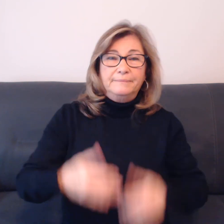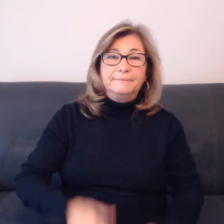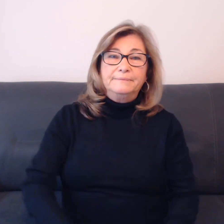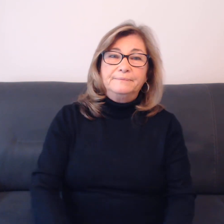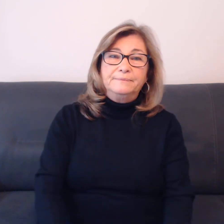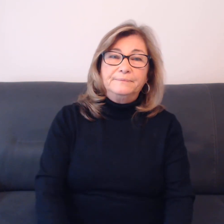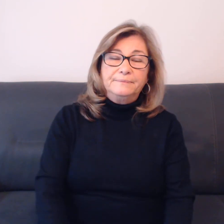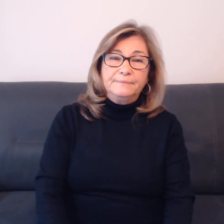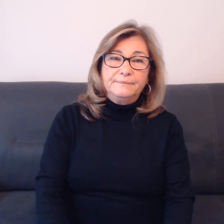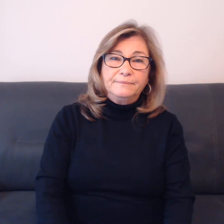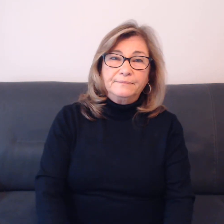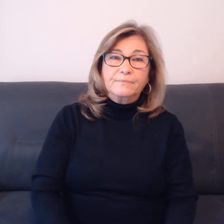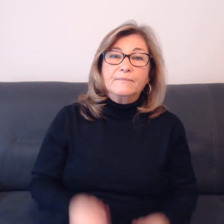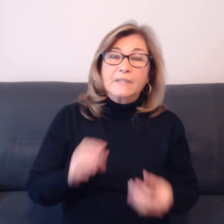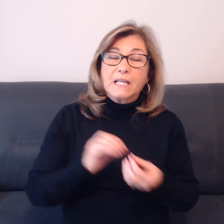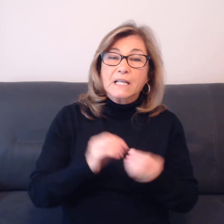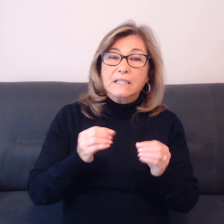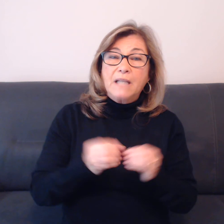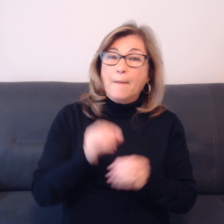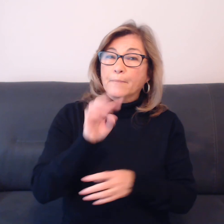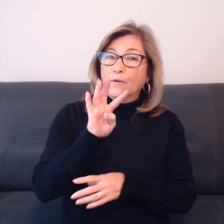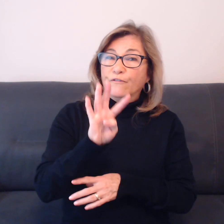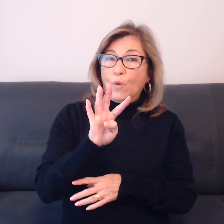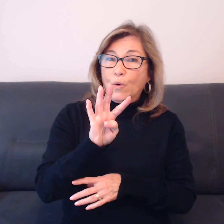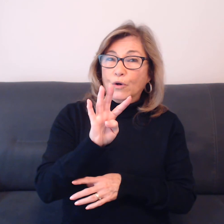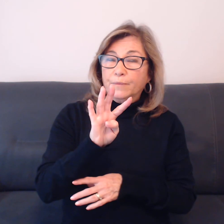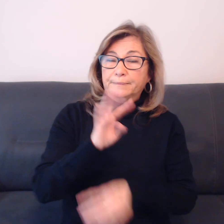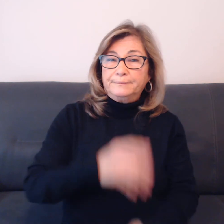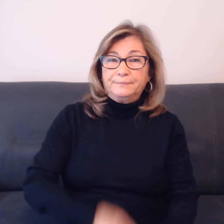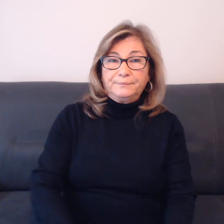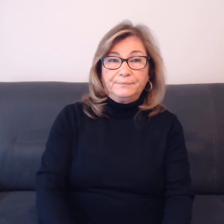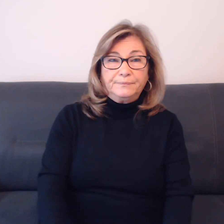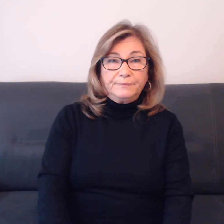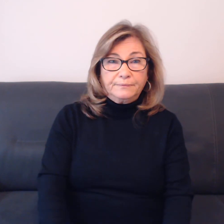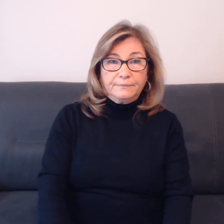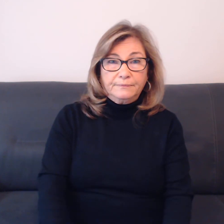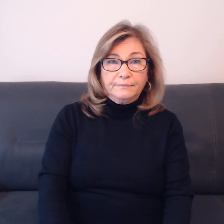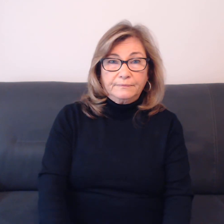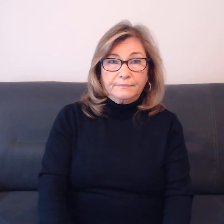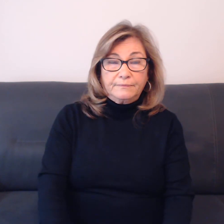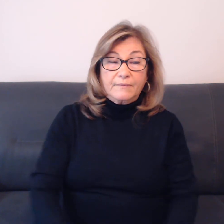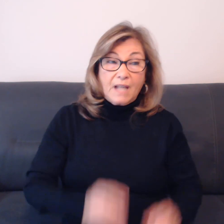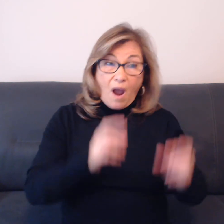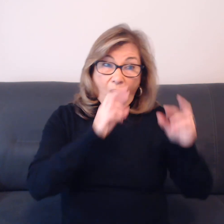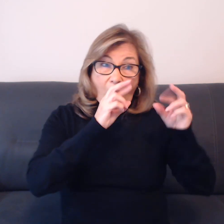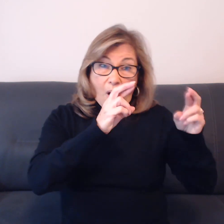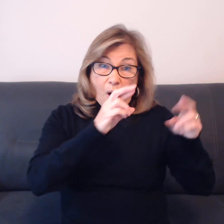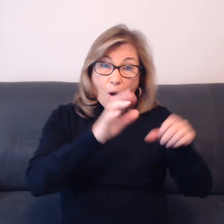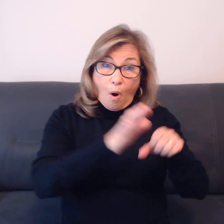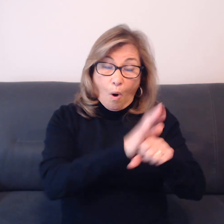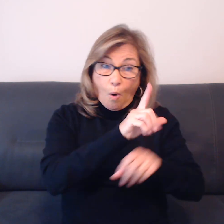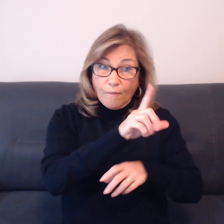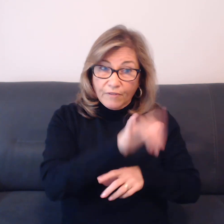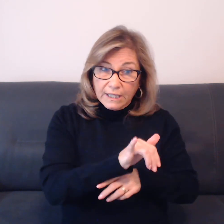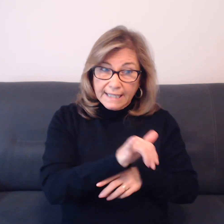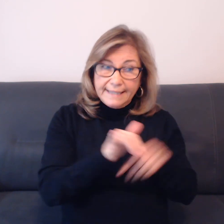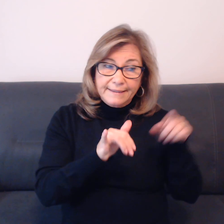Number four, hopefully he would be in a